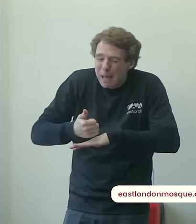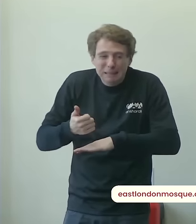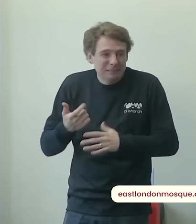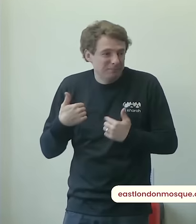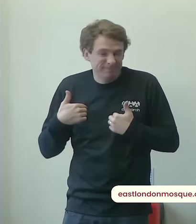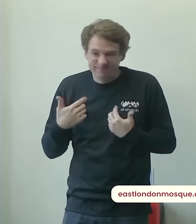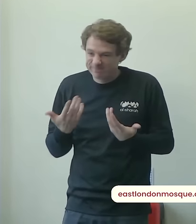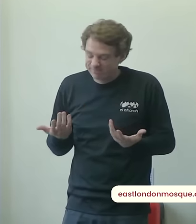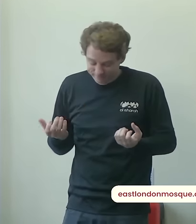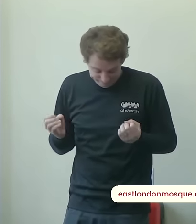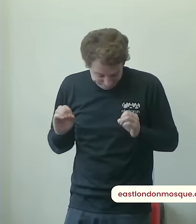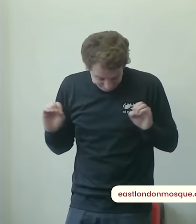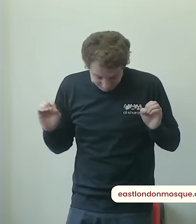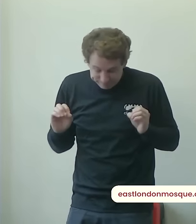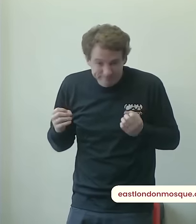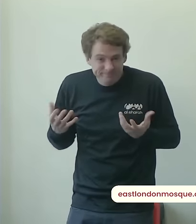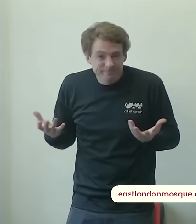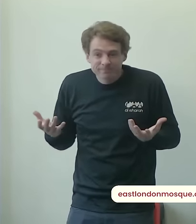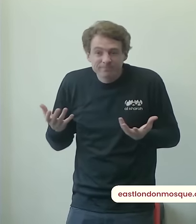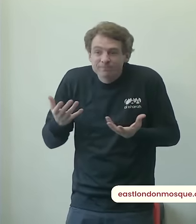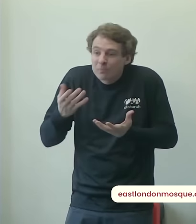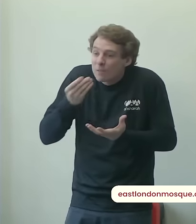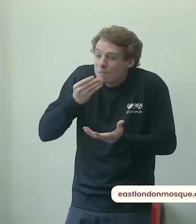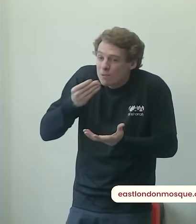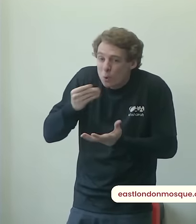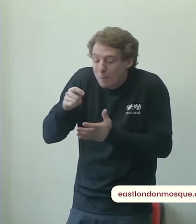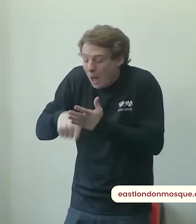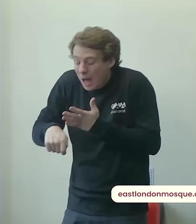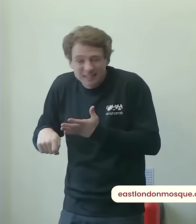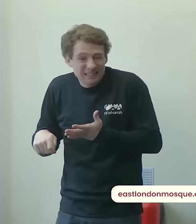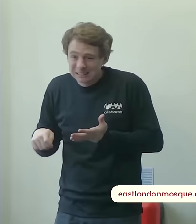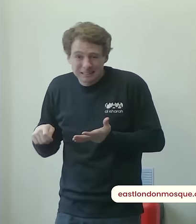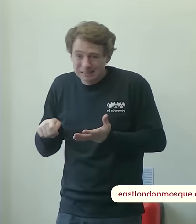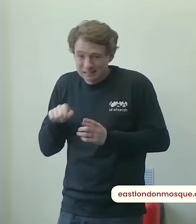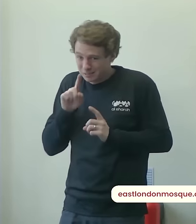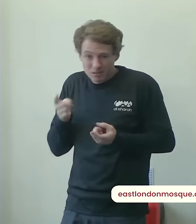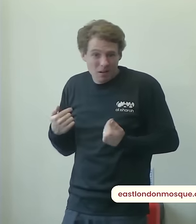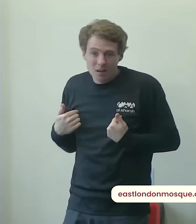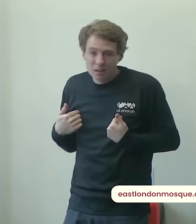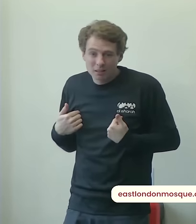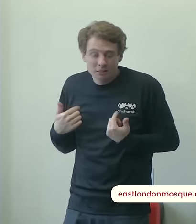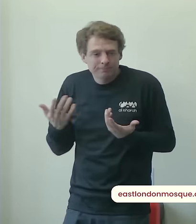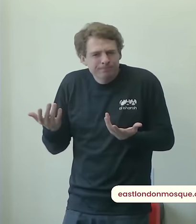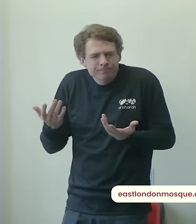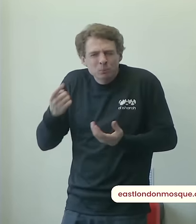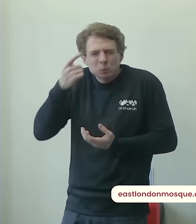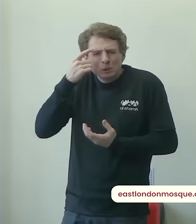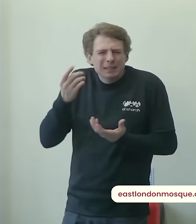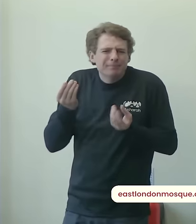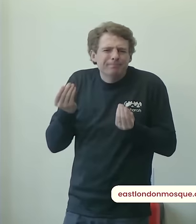a plate of food at the end of the day why would allah do this my brothers and sisters it's an important question did you know